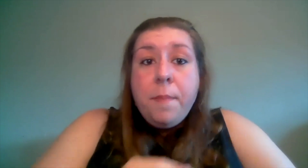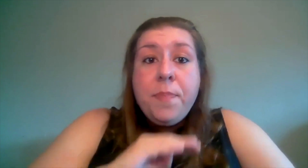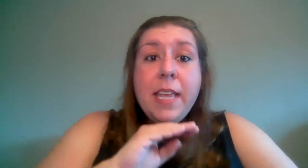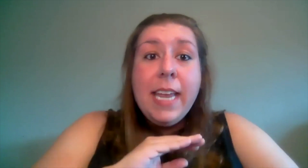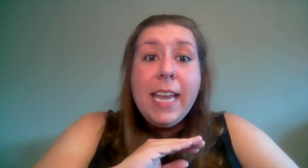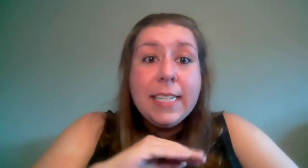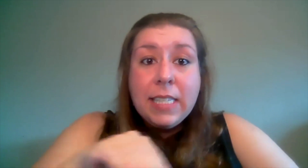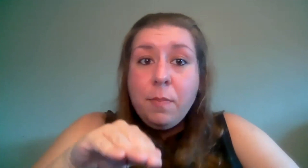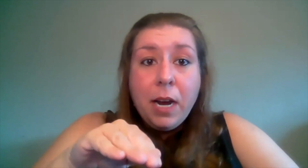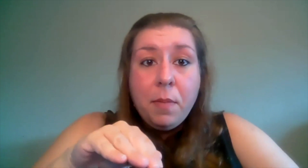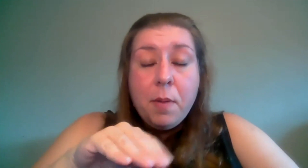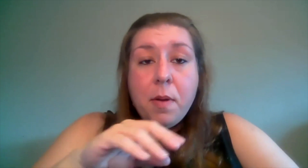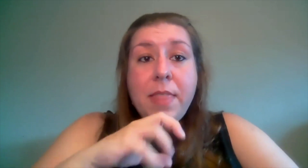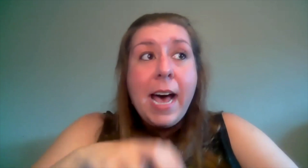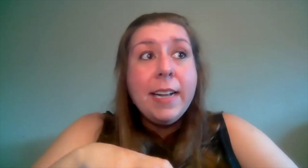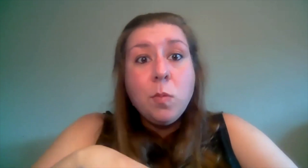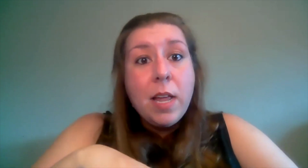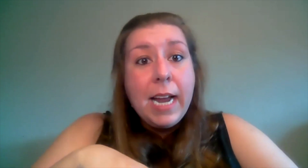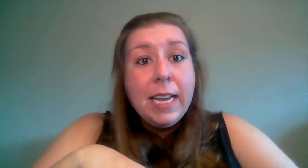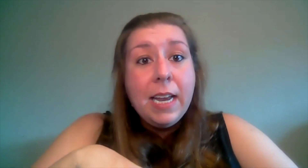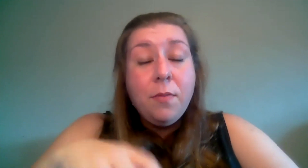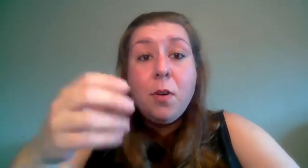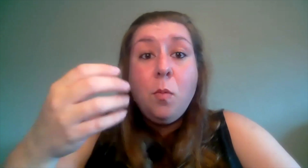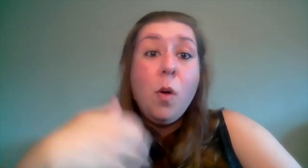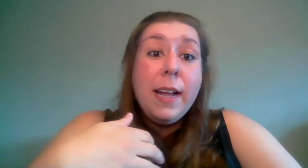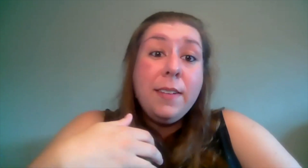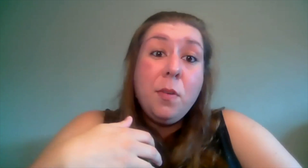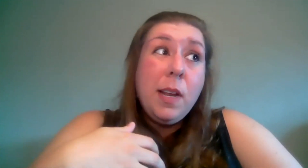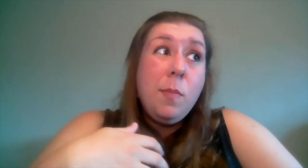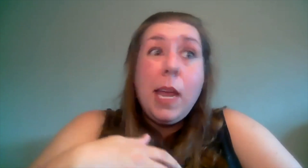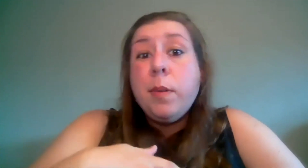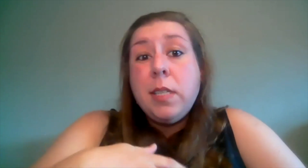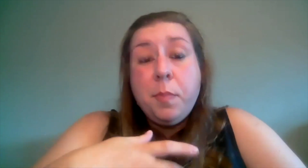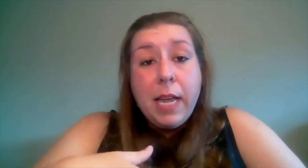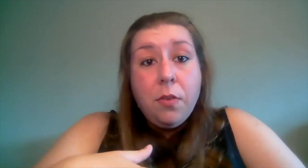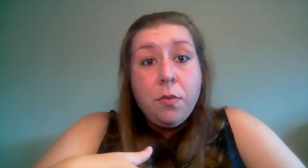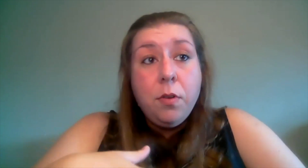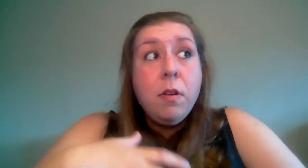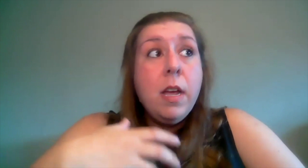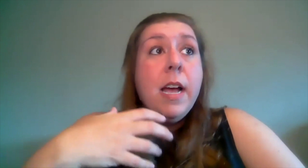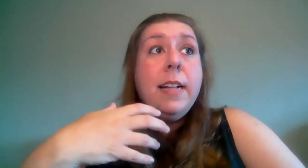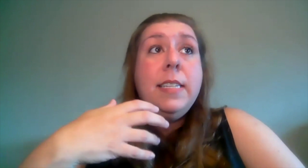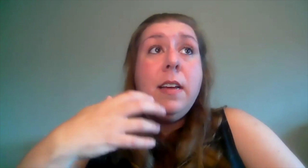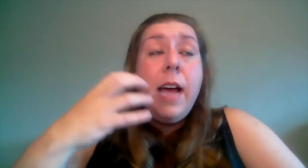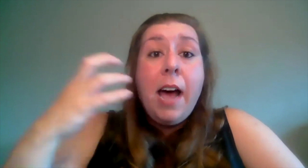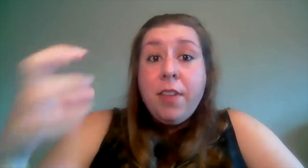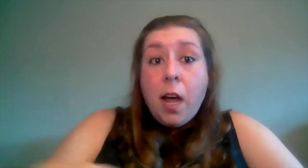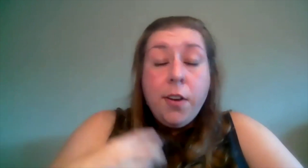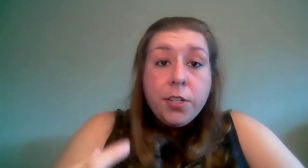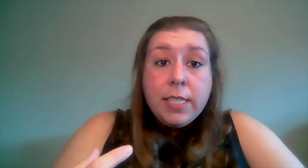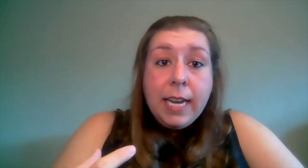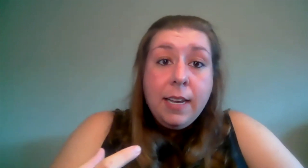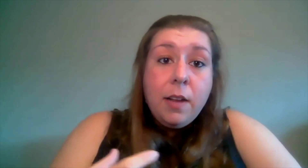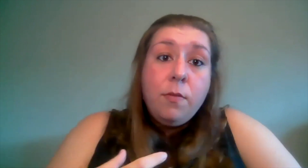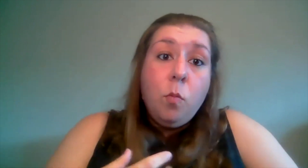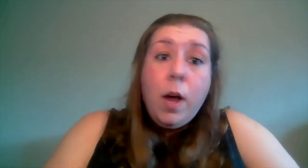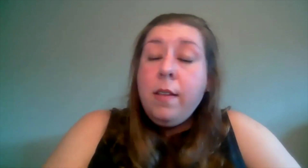is the bare minimum that is what i need for one for me to be able to play through to have an understanding of what